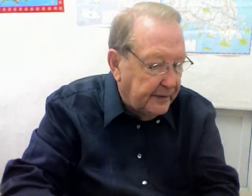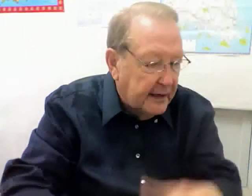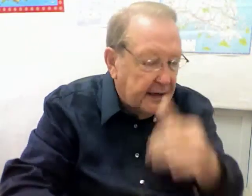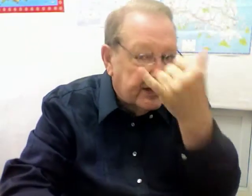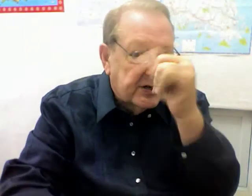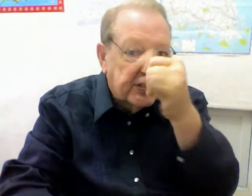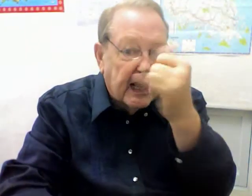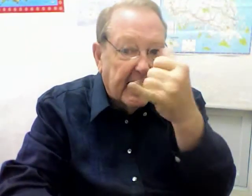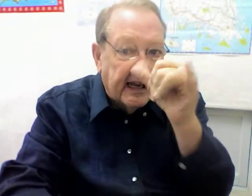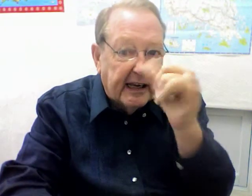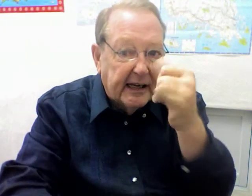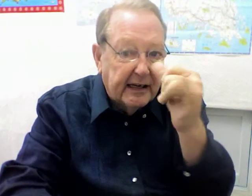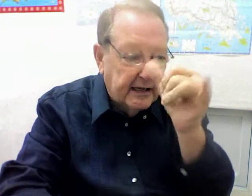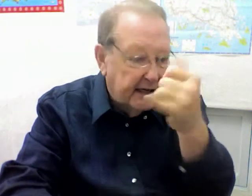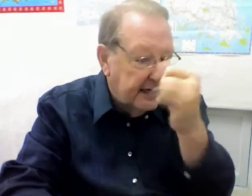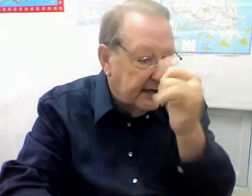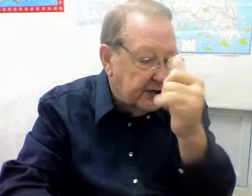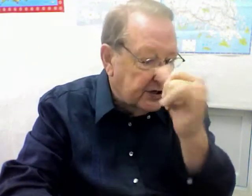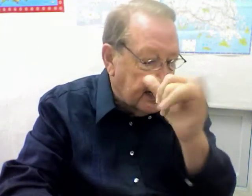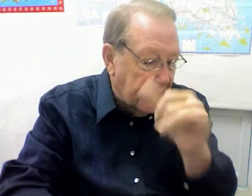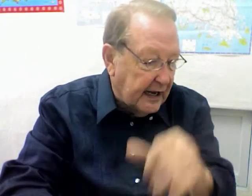Greedy. Silly. Silly.